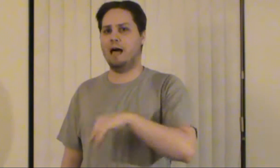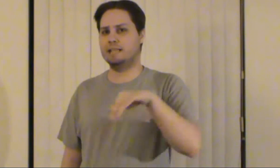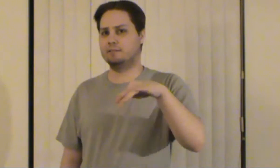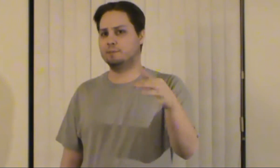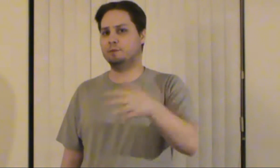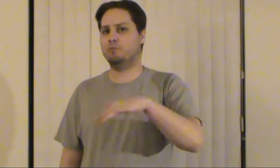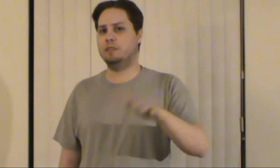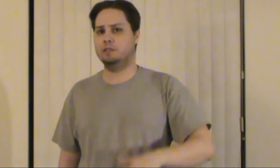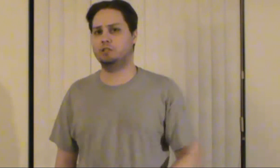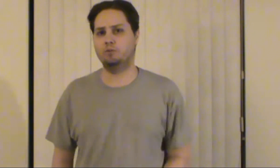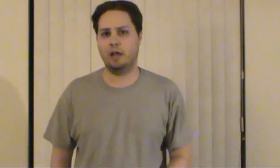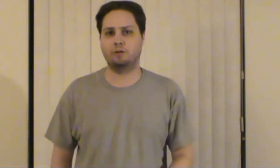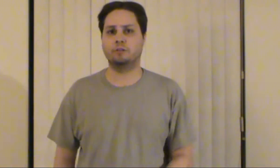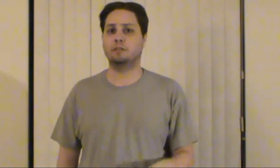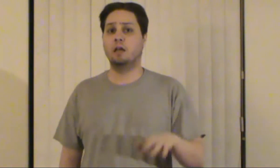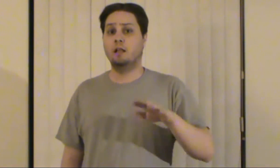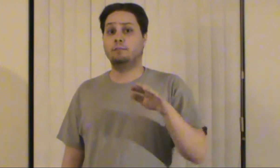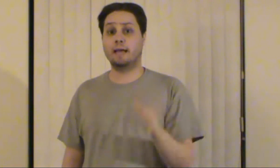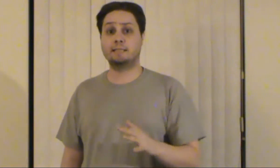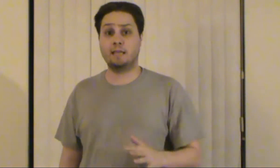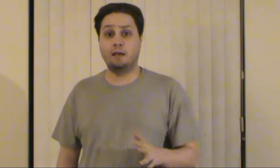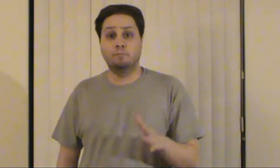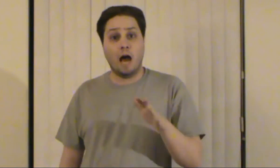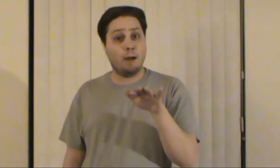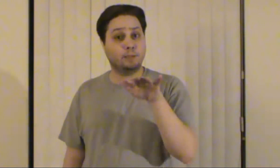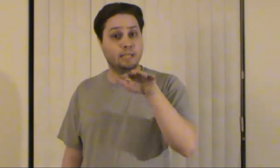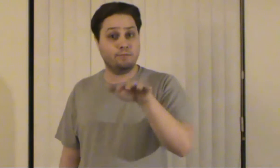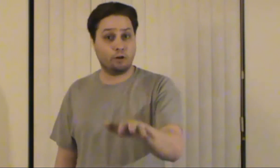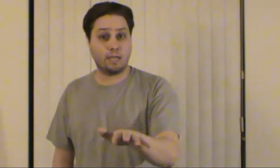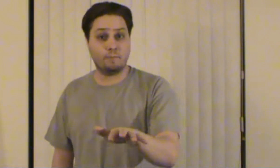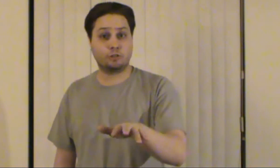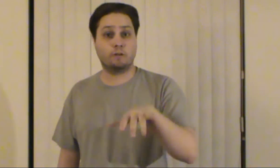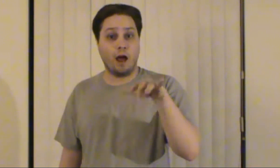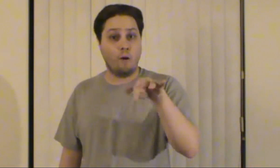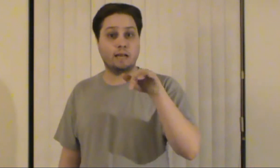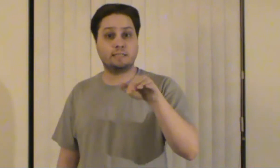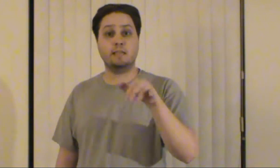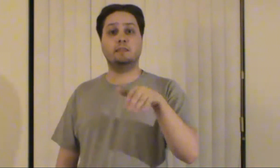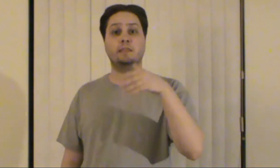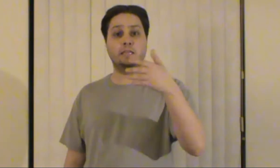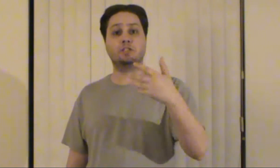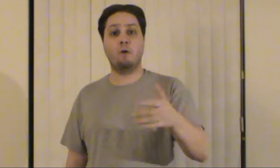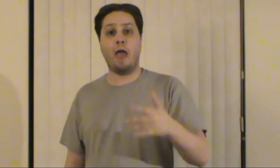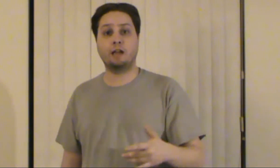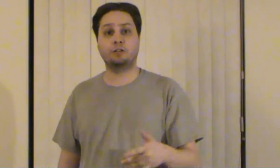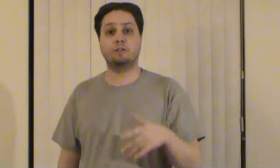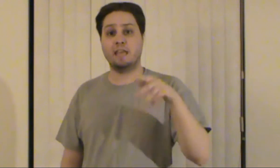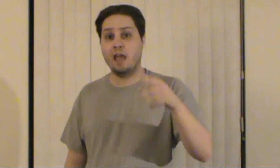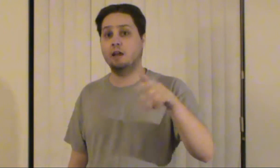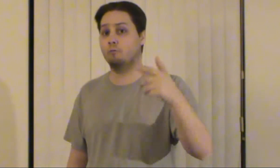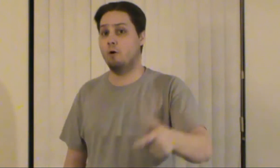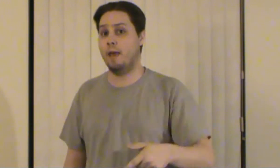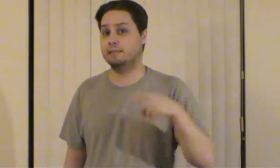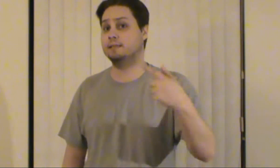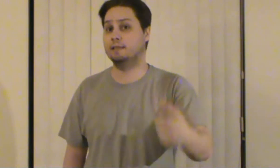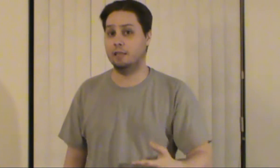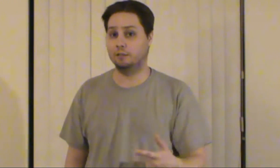blossoms between these two characters like i said i believe their chemistry i want to see these two actors in a romance together